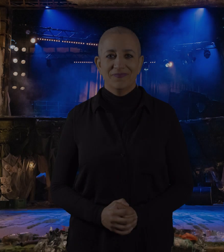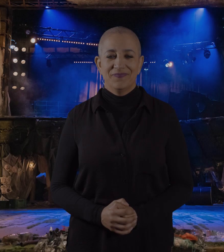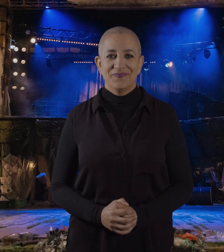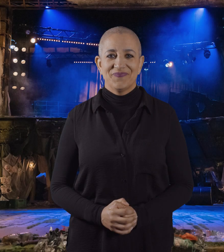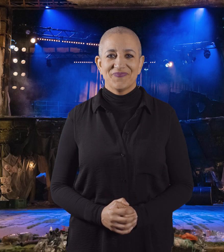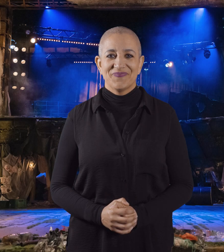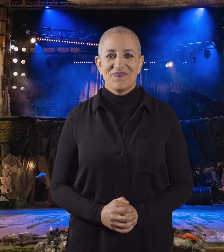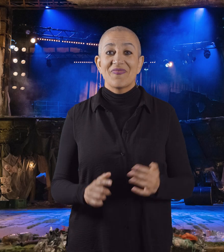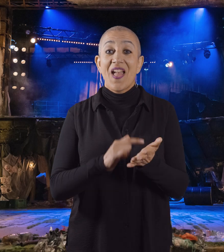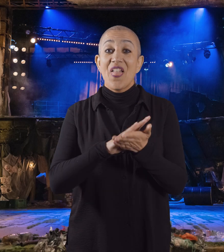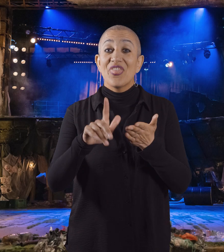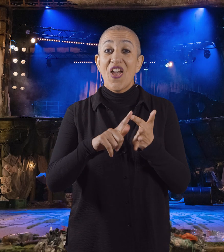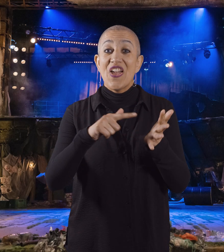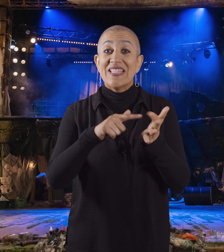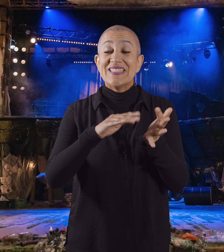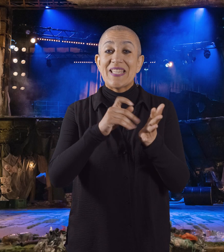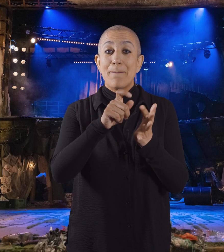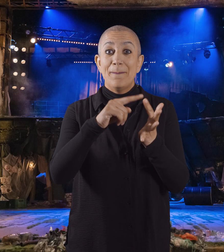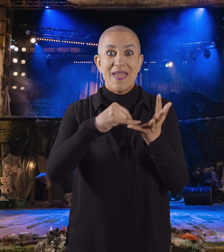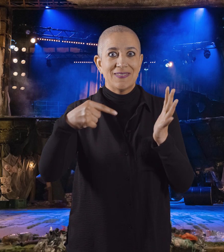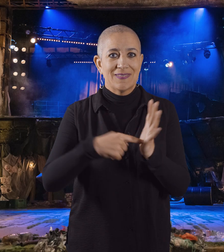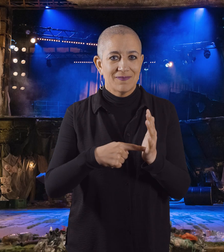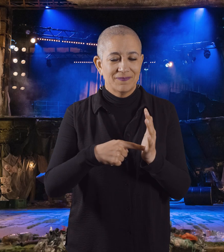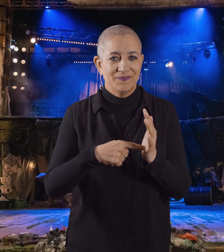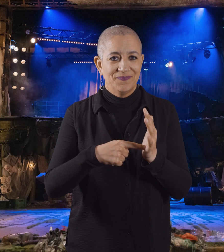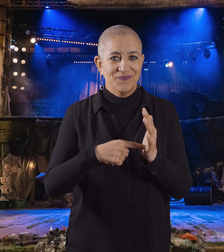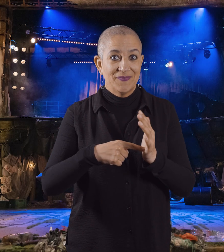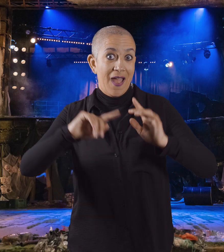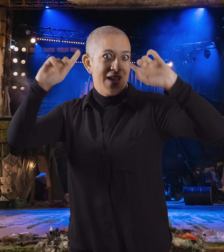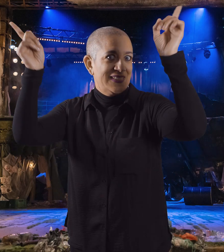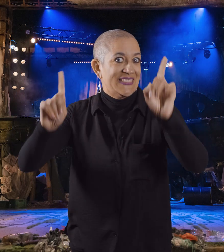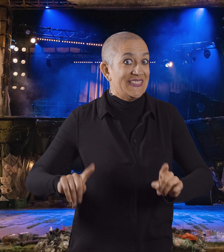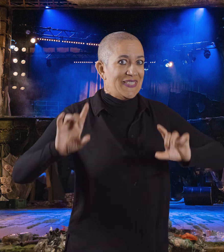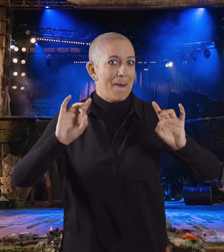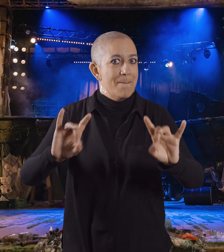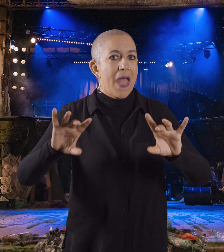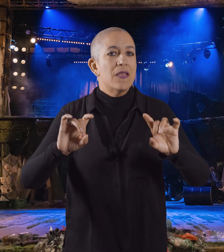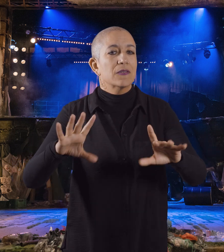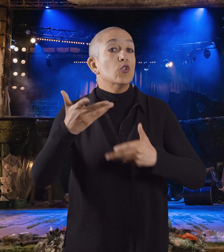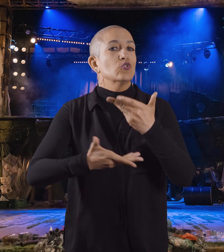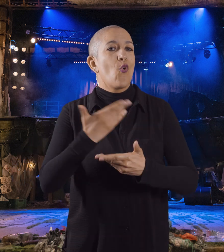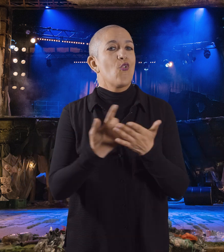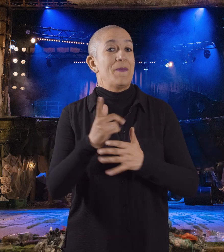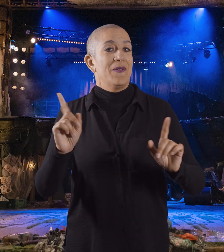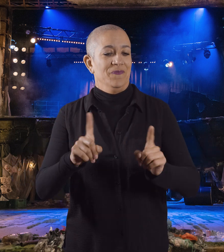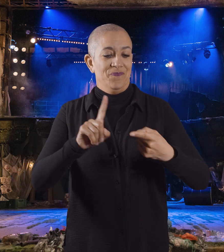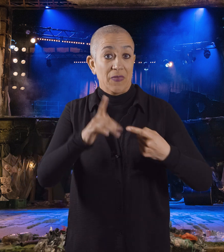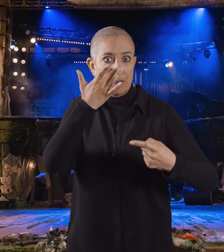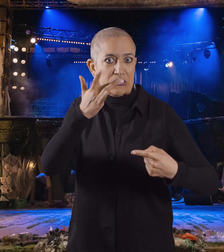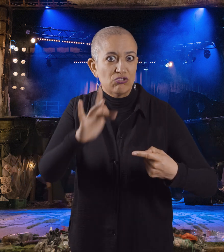The Tempest The Tempest is a story about betrayal, ill